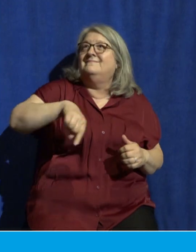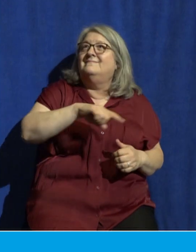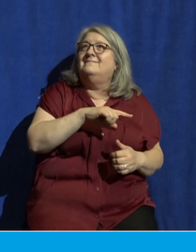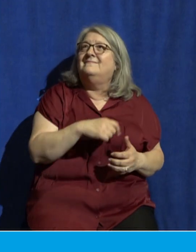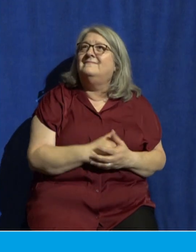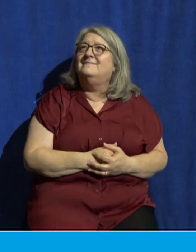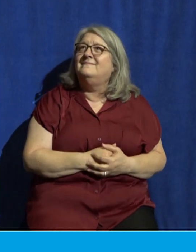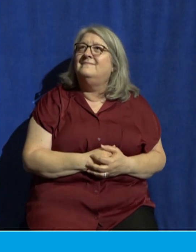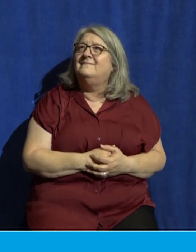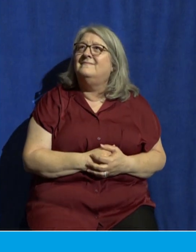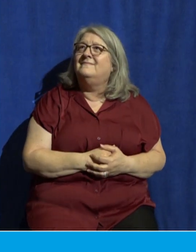persevering with us